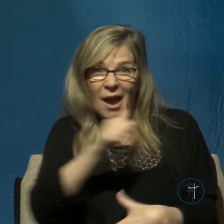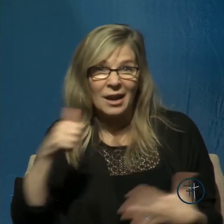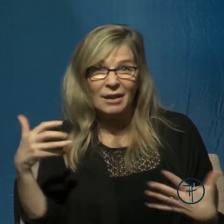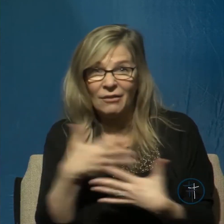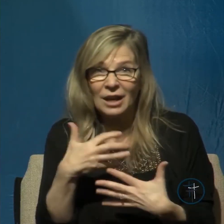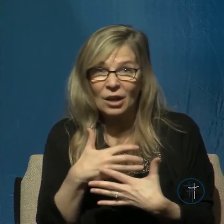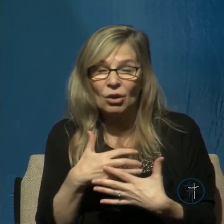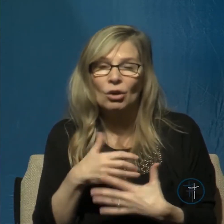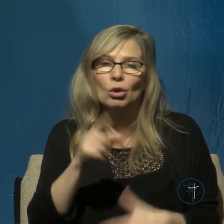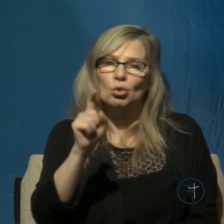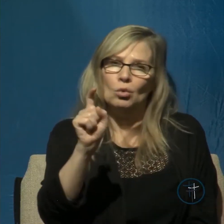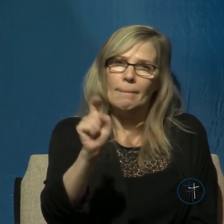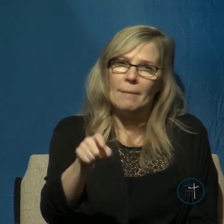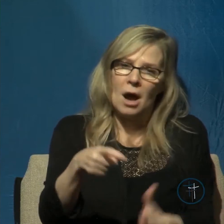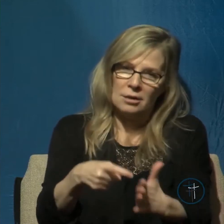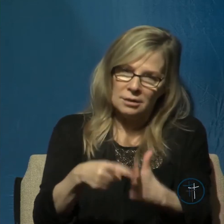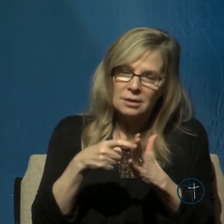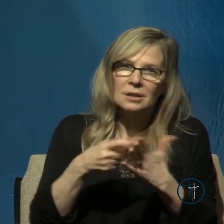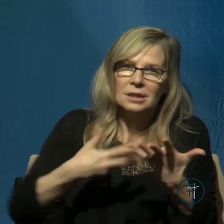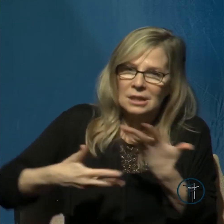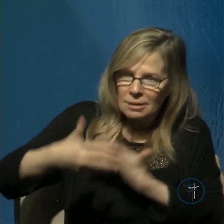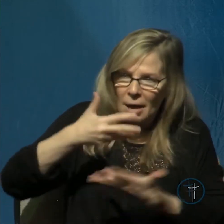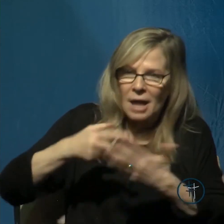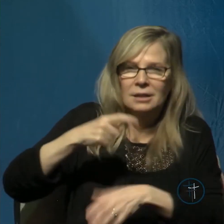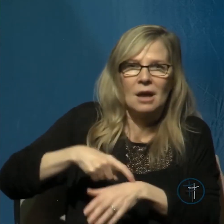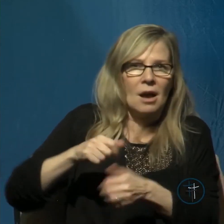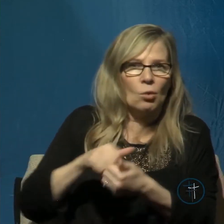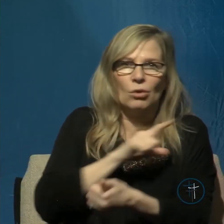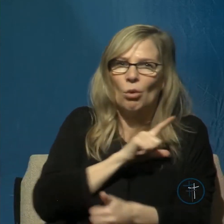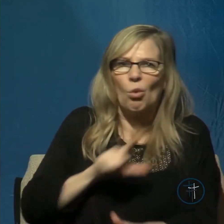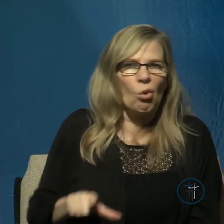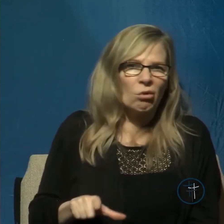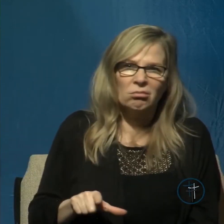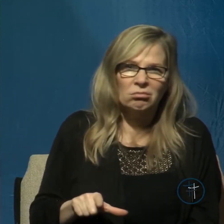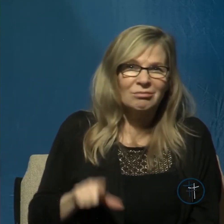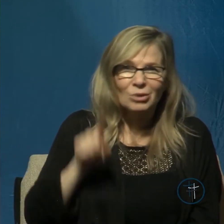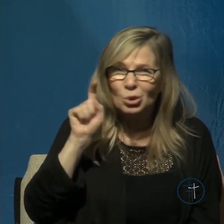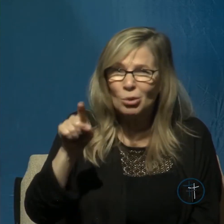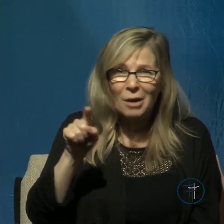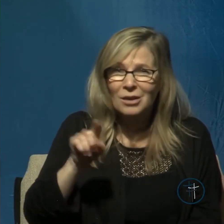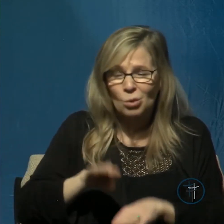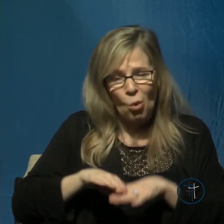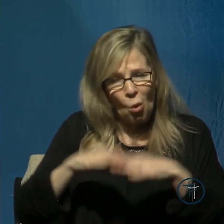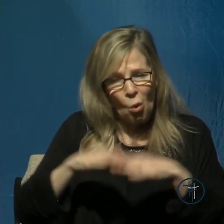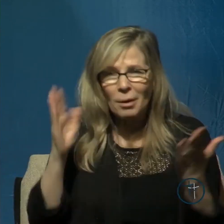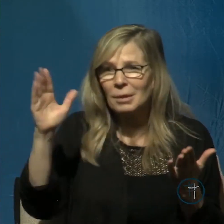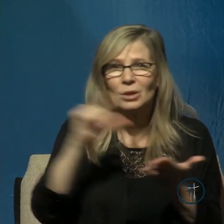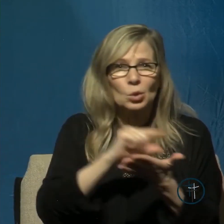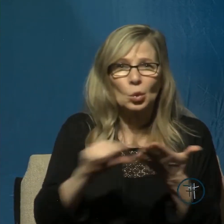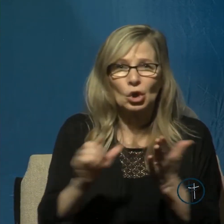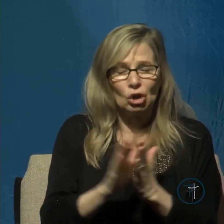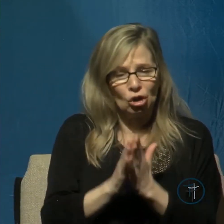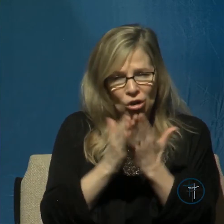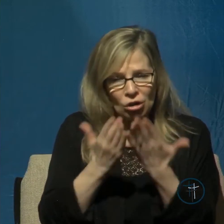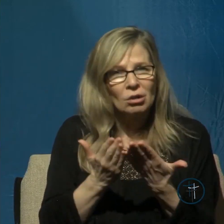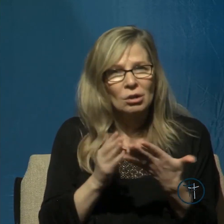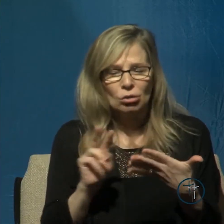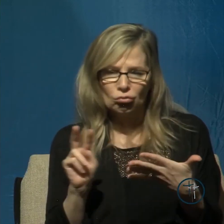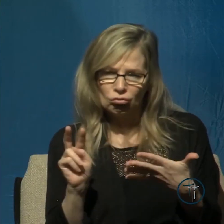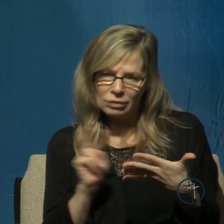time with the Lord you must you must open his word you must spend time reading it you must spend time